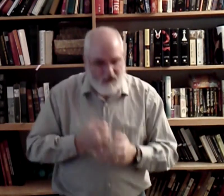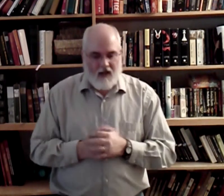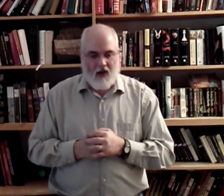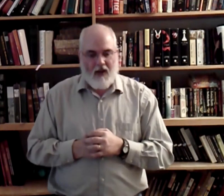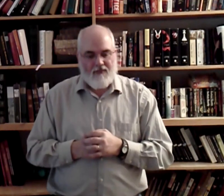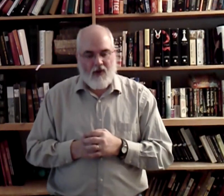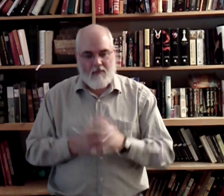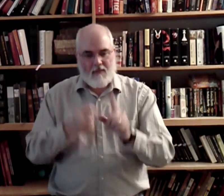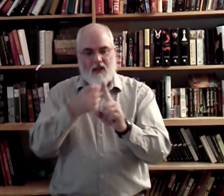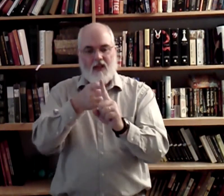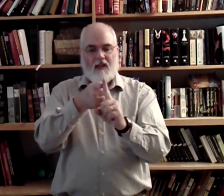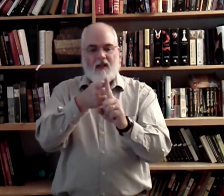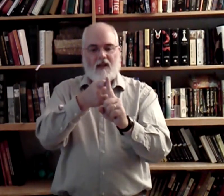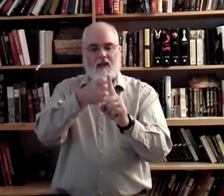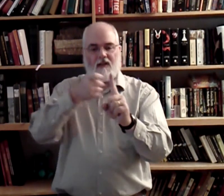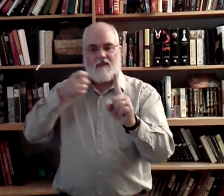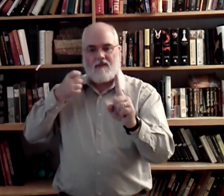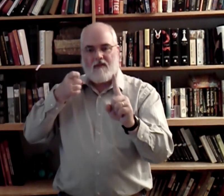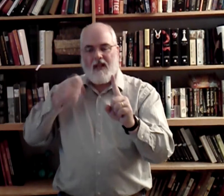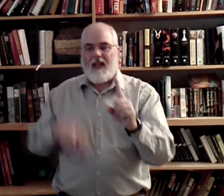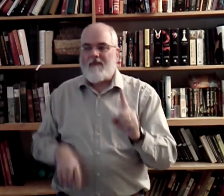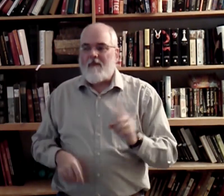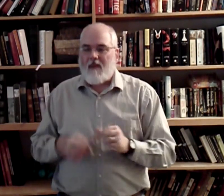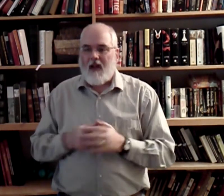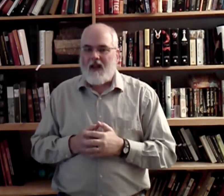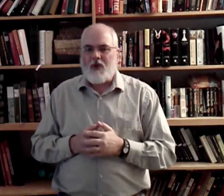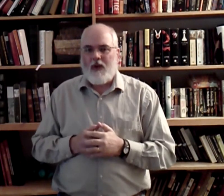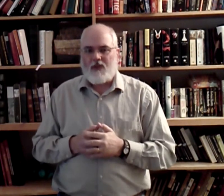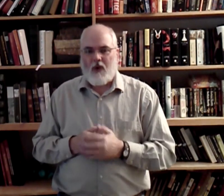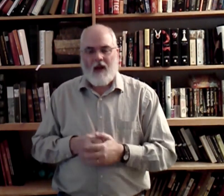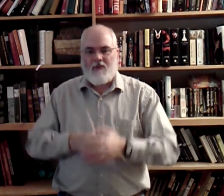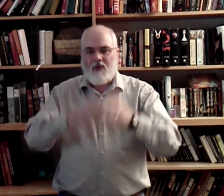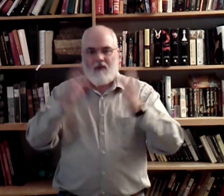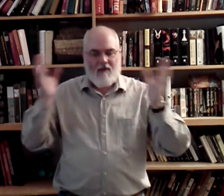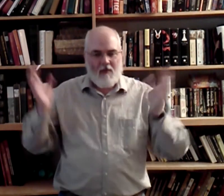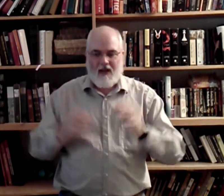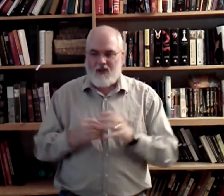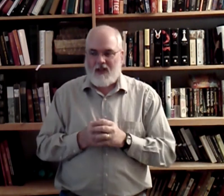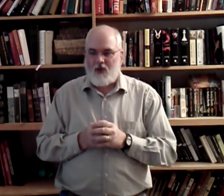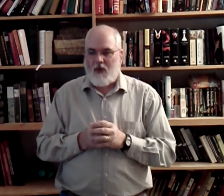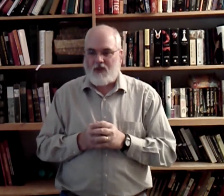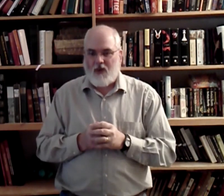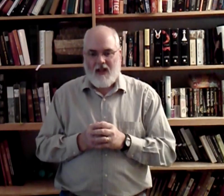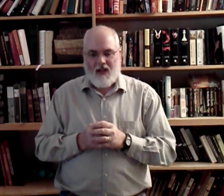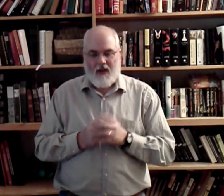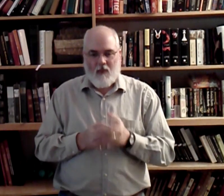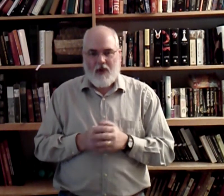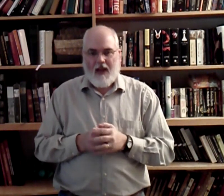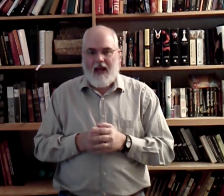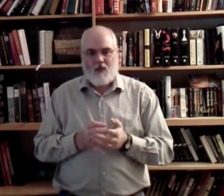Okay. From. Hmm? From. In Toy Story. I'm sure everybody here has seen Toy Story. You got Woody. How does